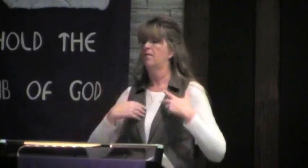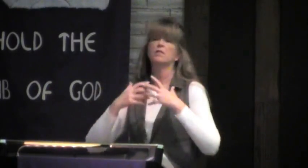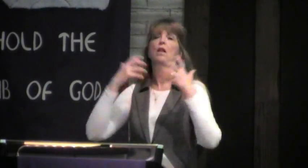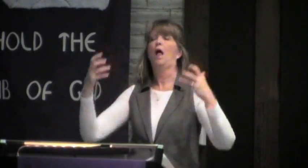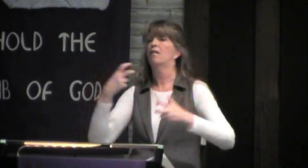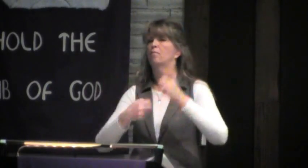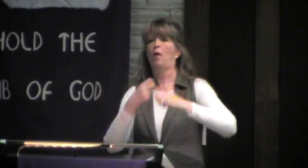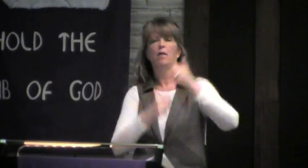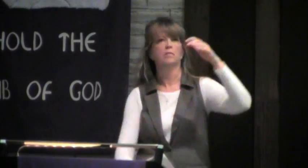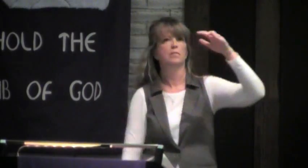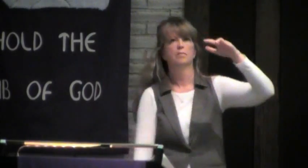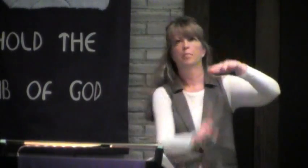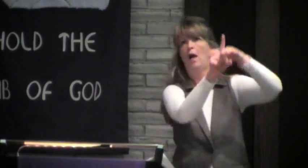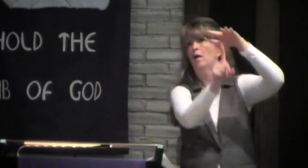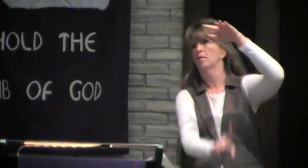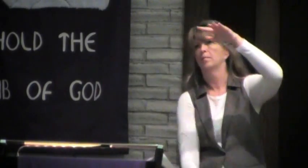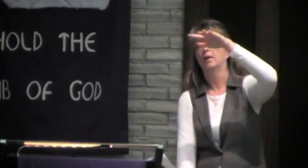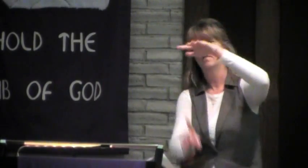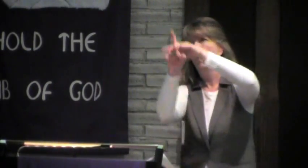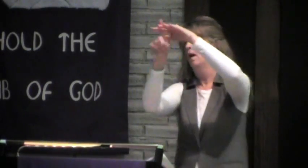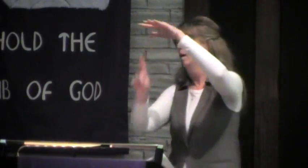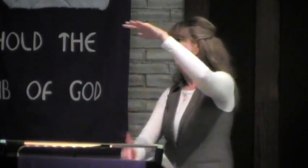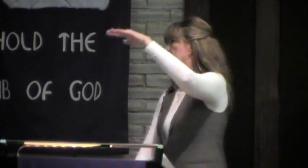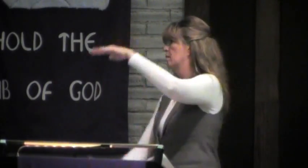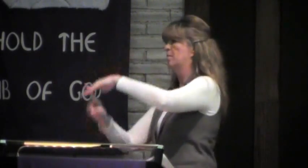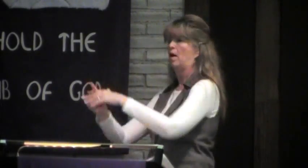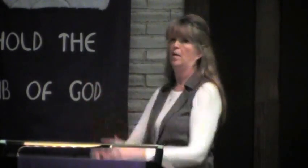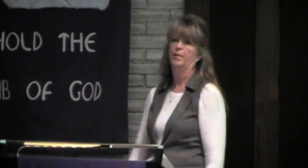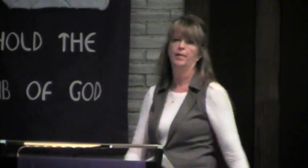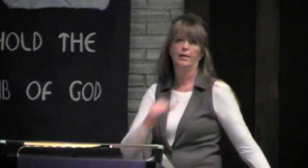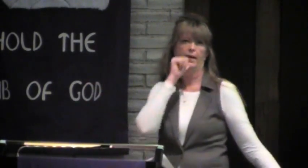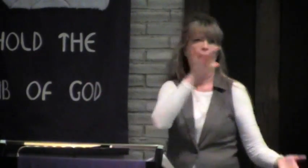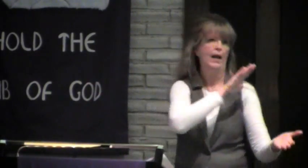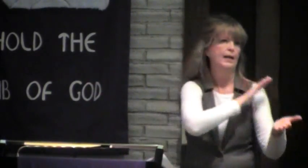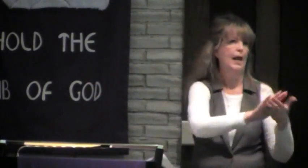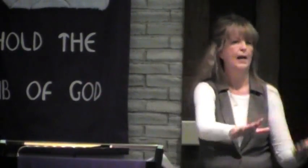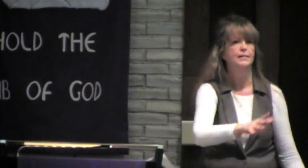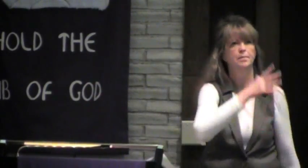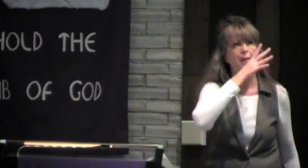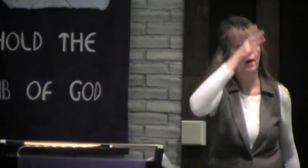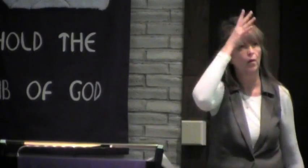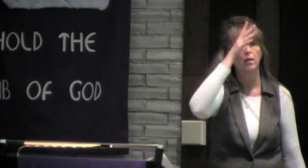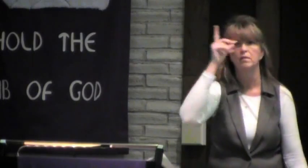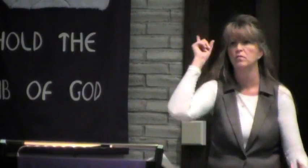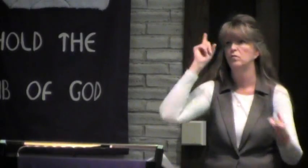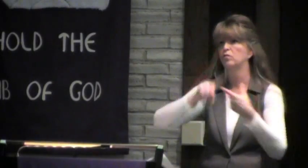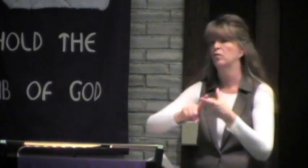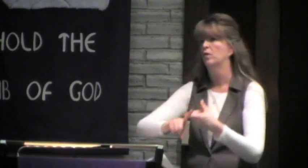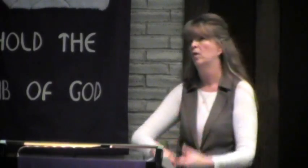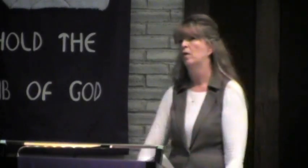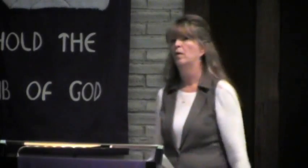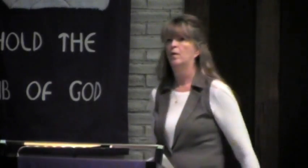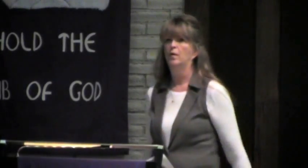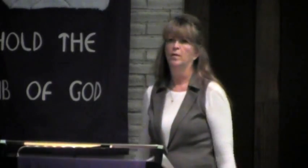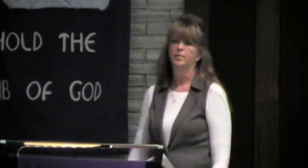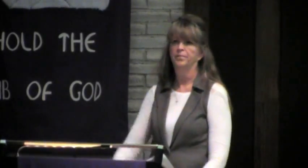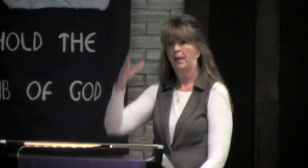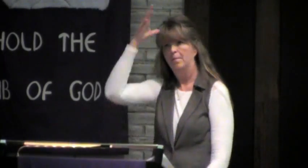Life has a lot of problems that arise all the time. Maybe your parents aren't nice.